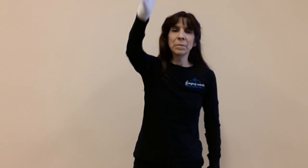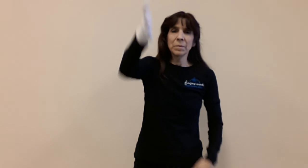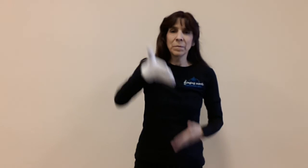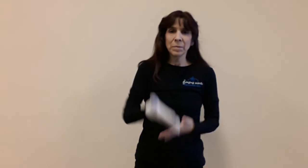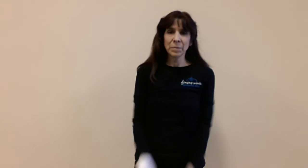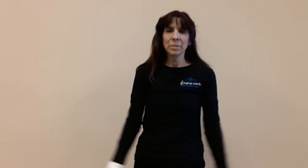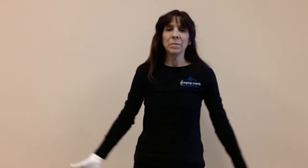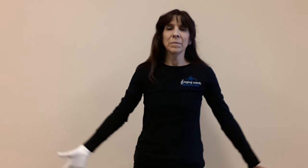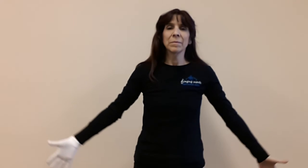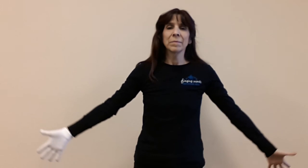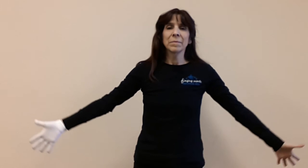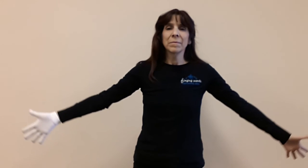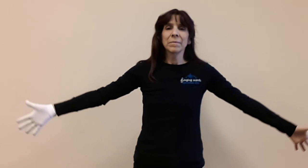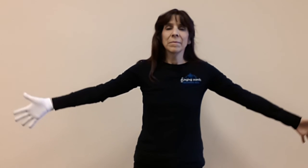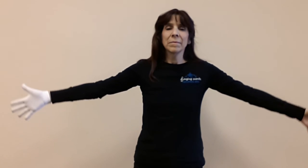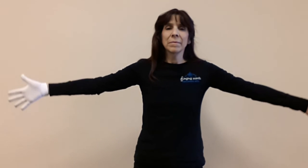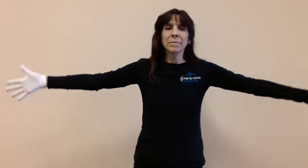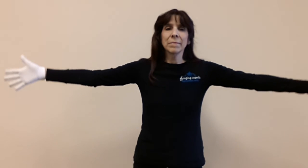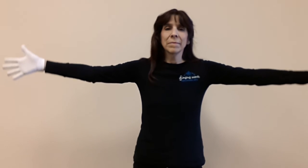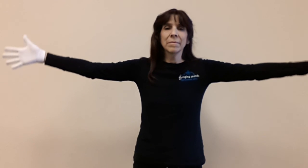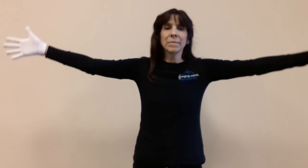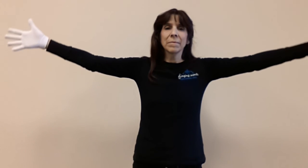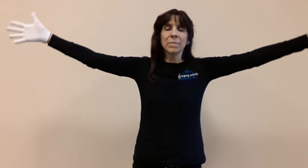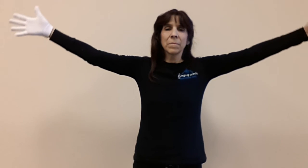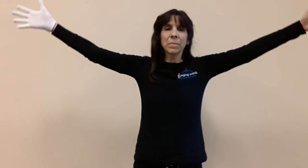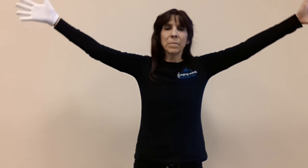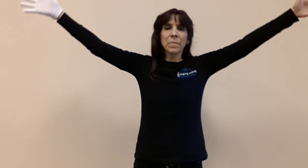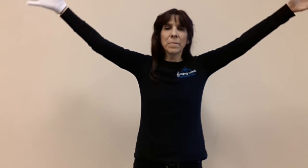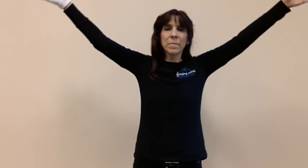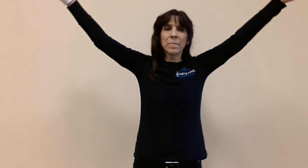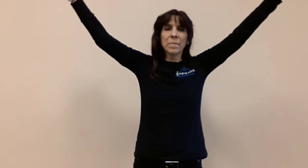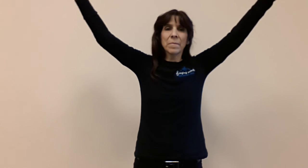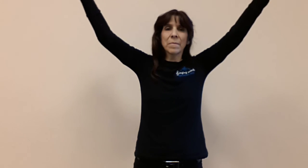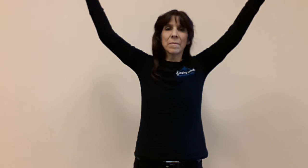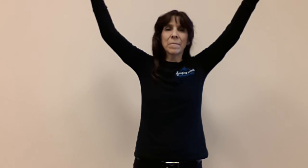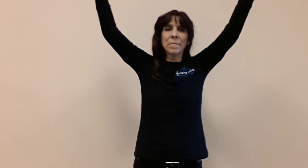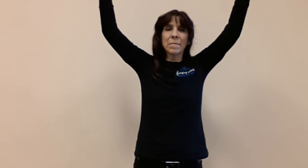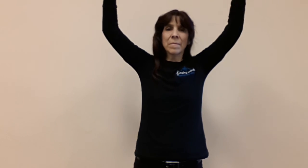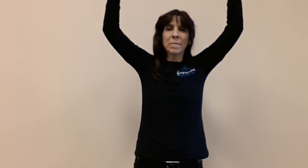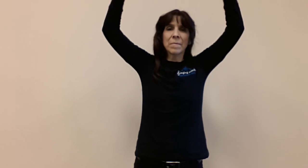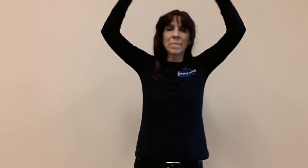Tomorrow, tomorrow, I love ya, tomorrow,